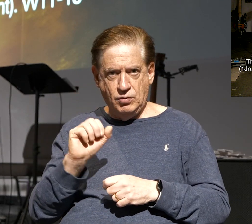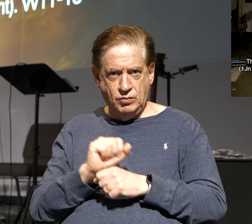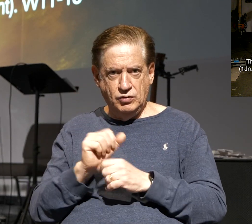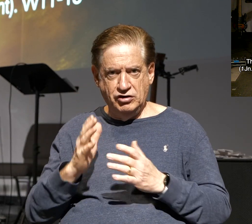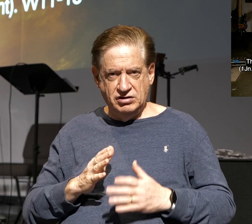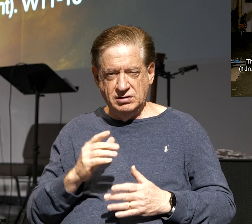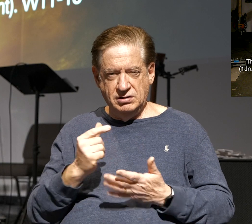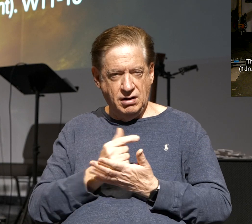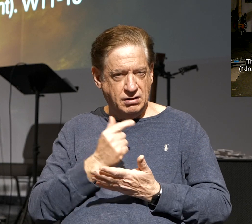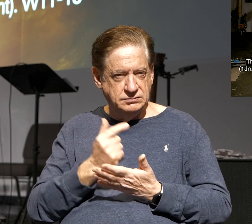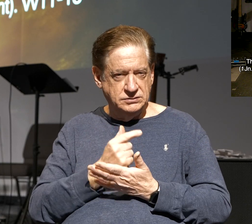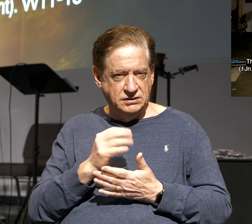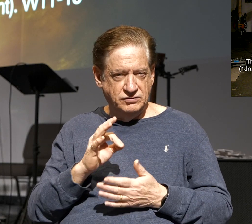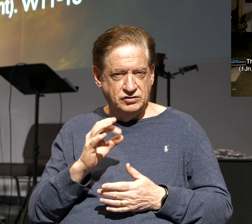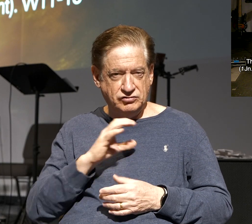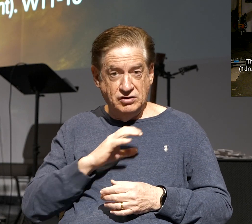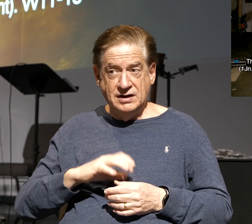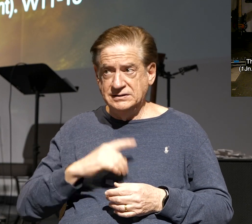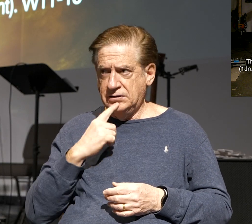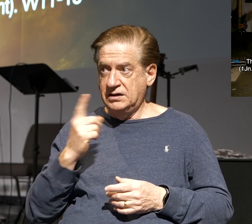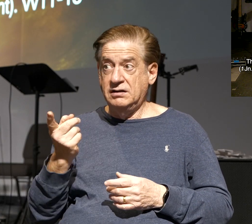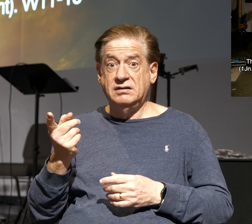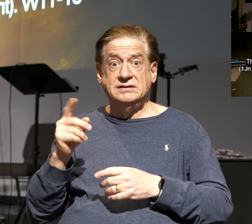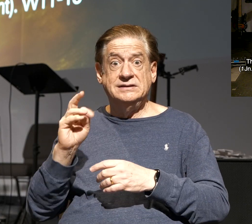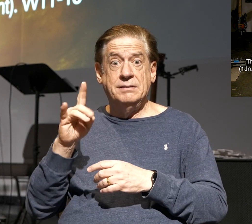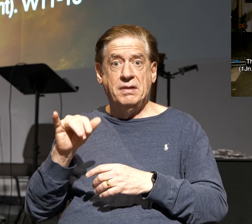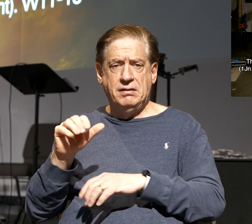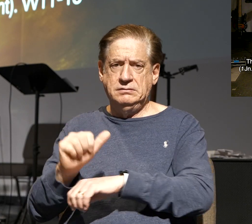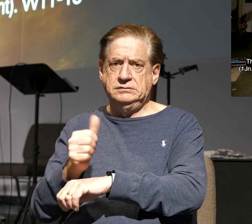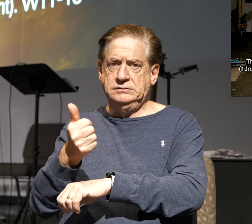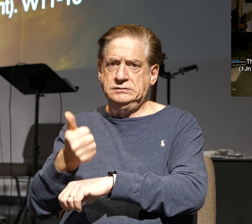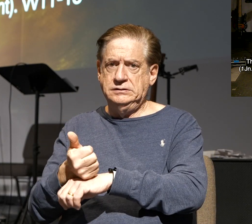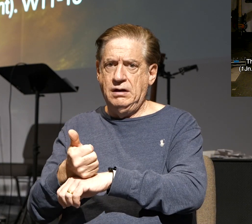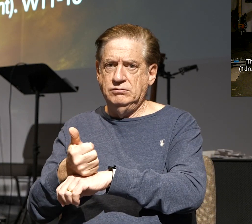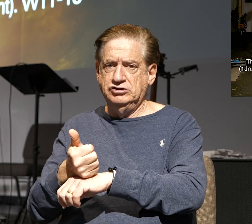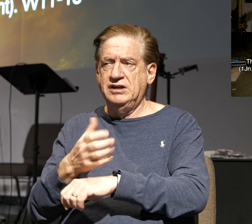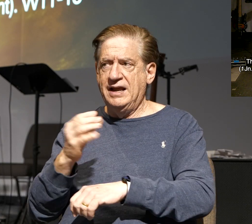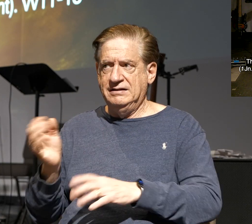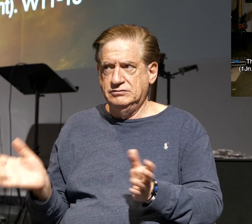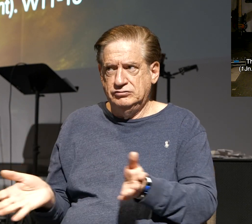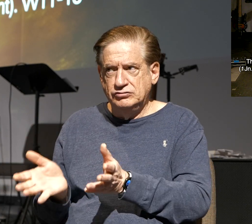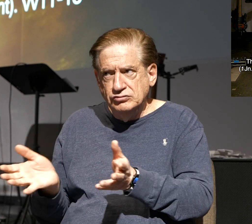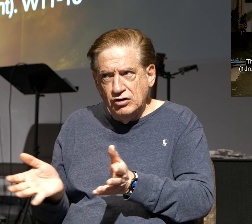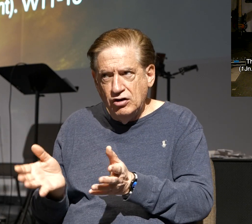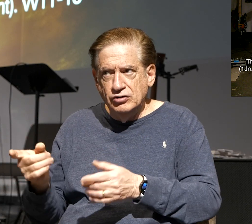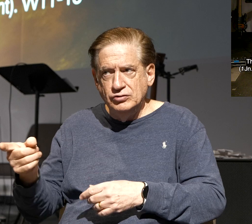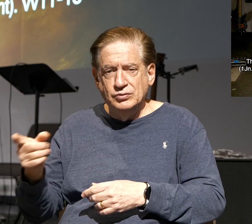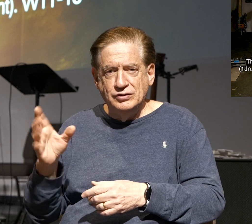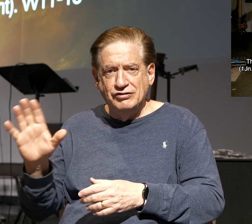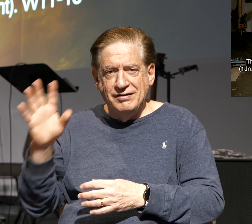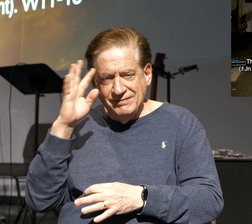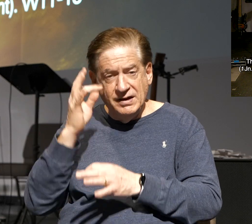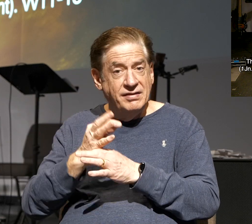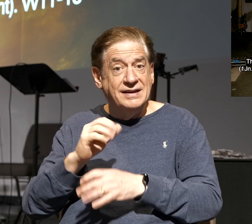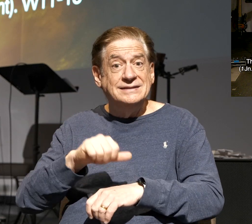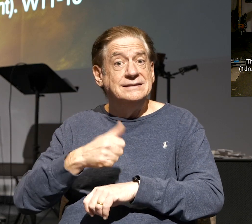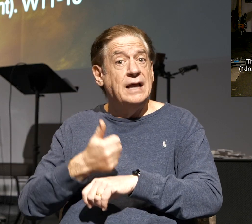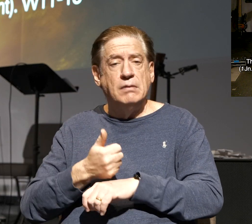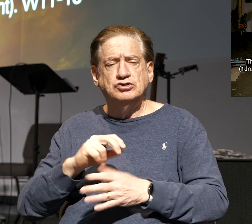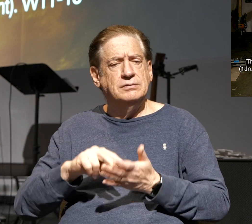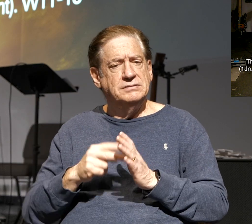of Christ, and that's what he says here, to establish and exhort you in your faith. The word establish means strengthen,